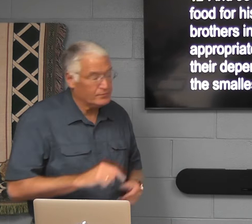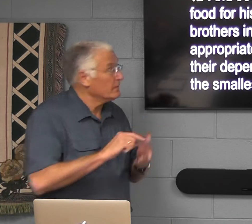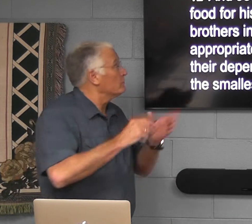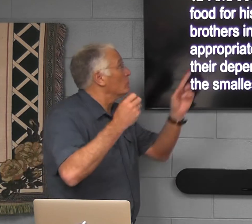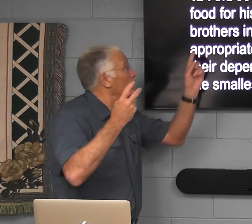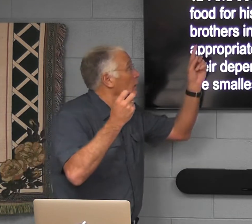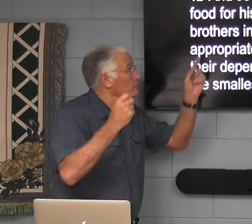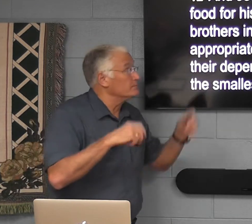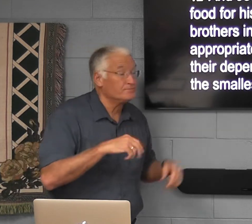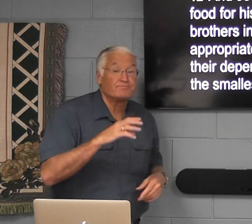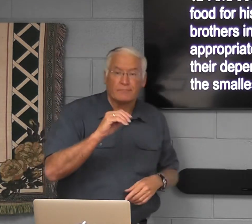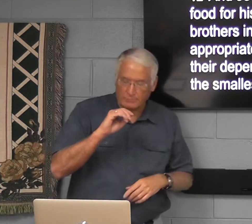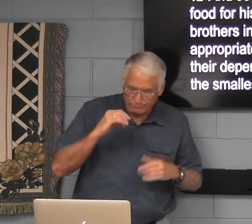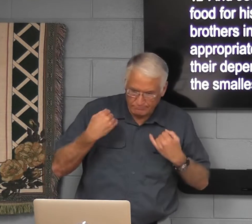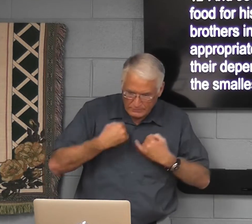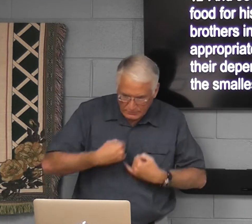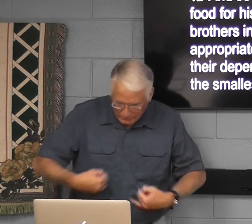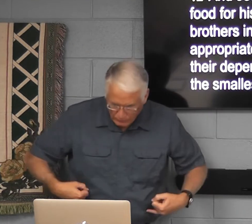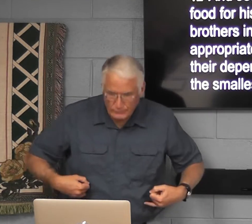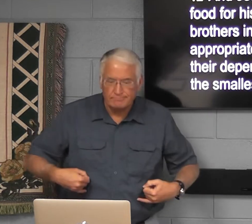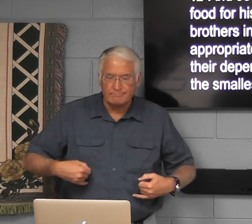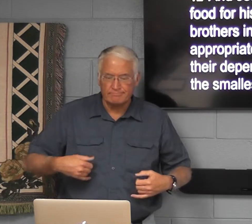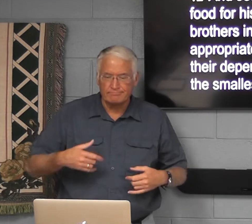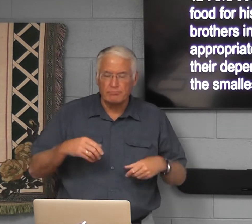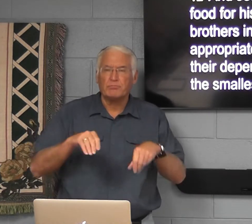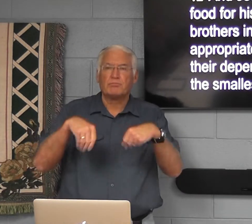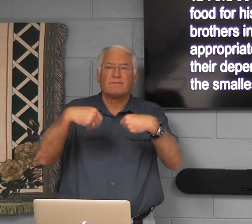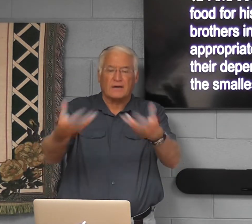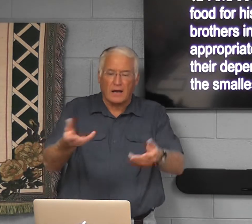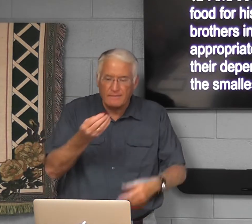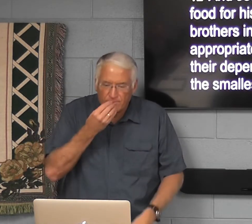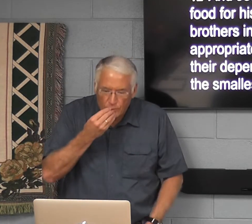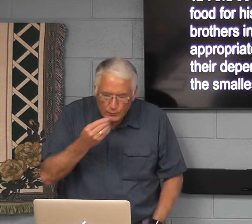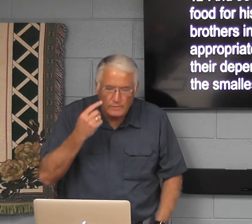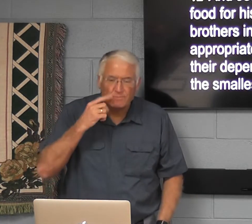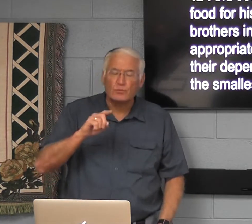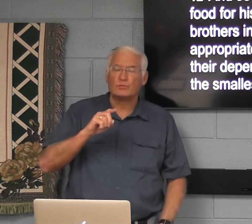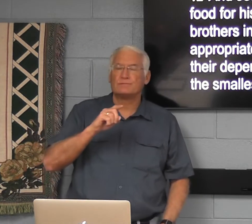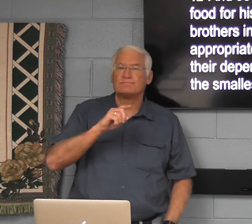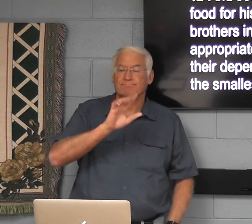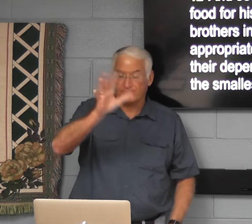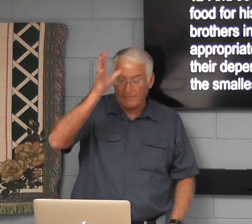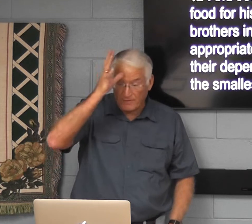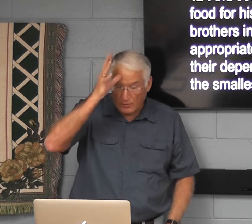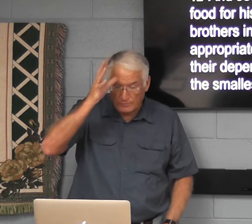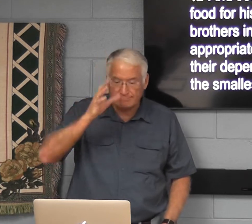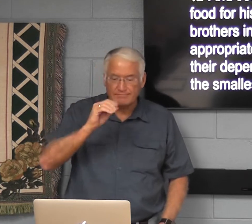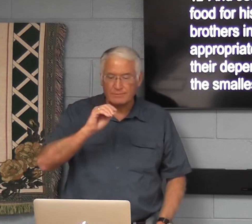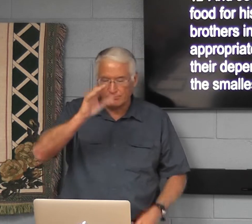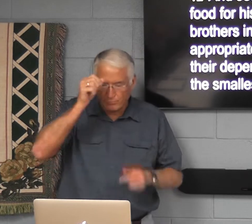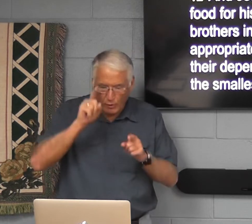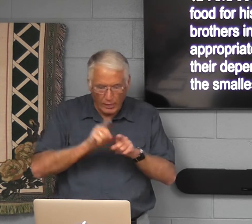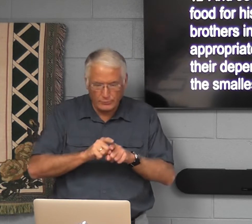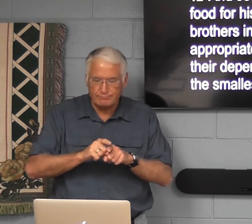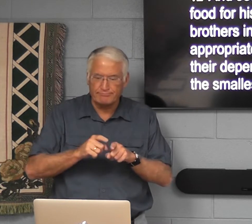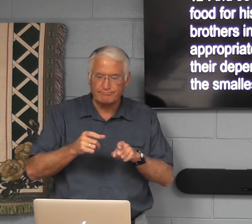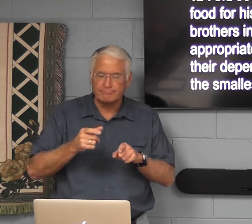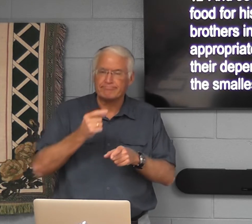And Joseph provided food for his father and his brothers